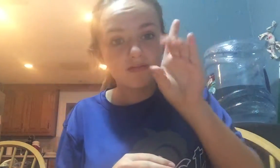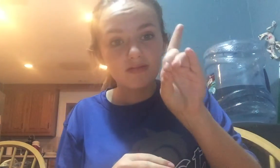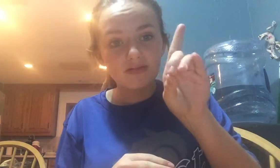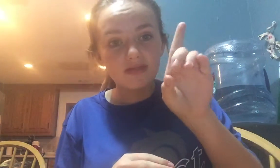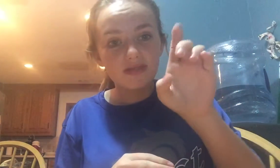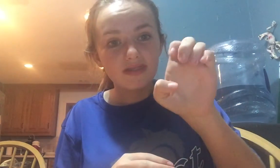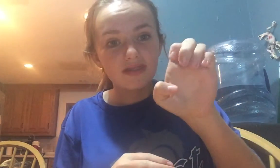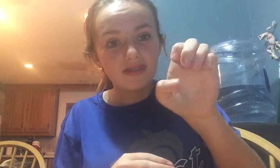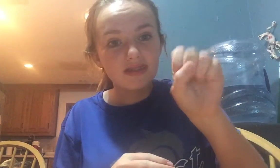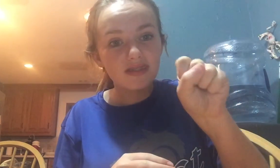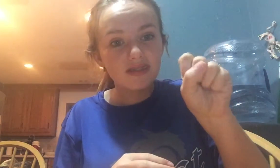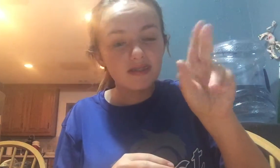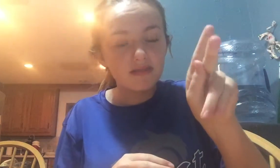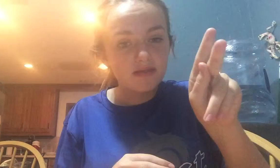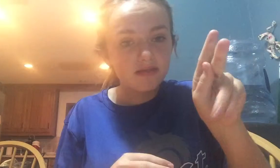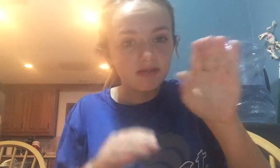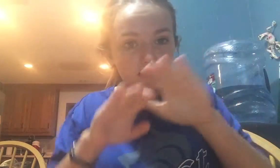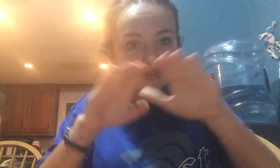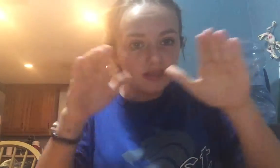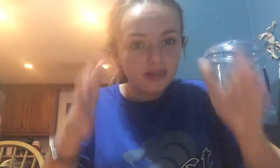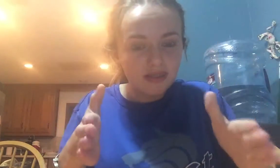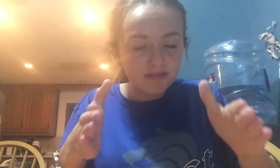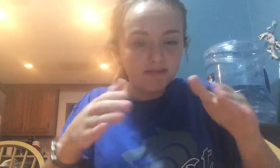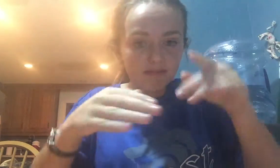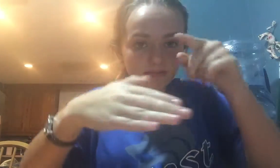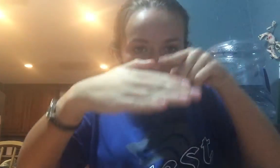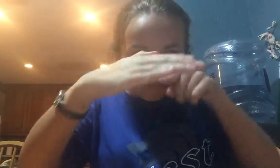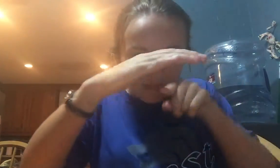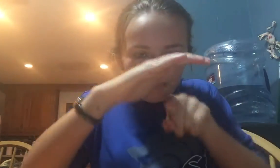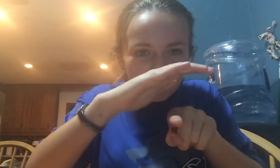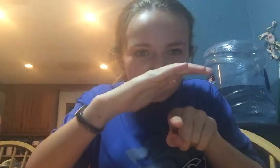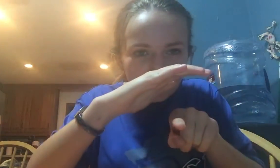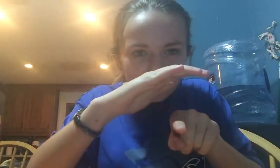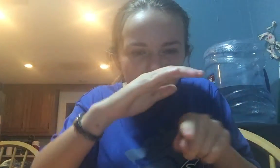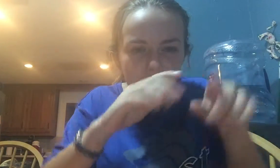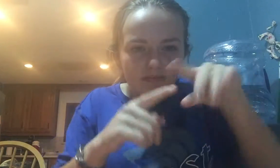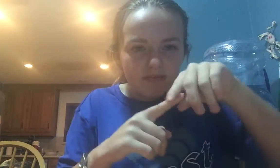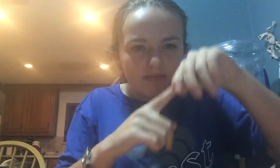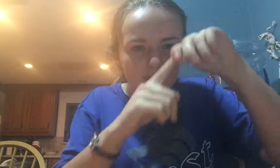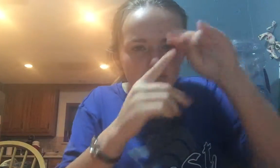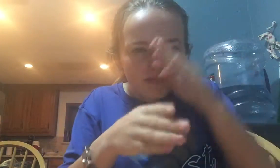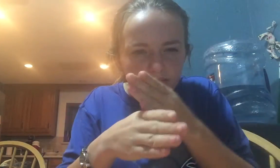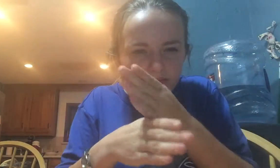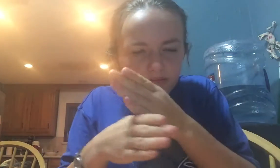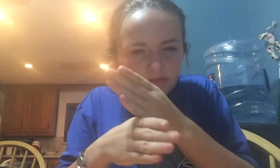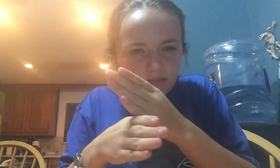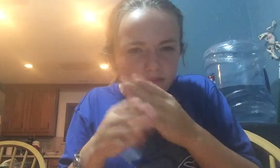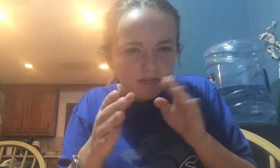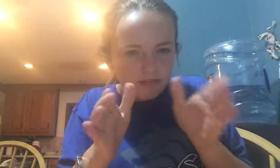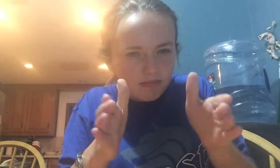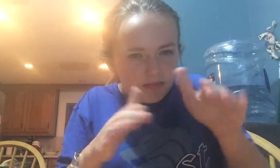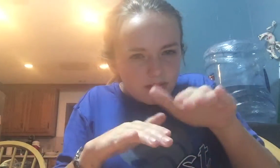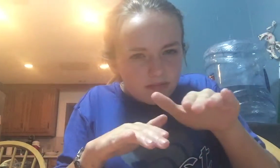Her desk, underneath, she had a special wooden box.